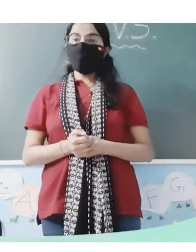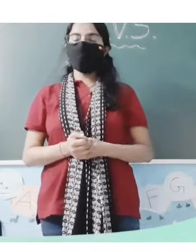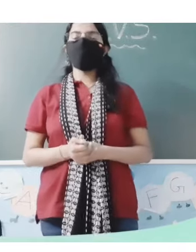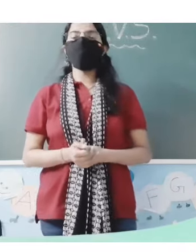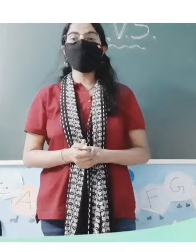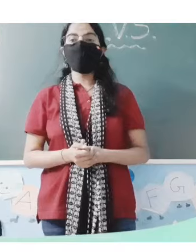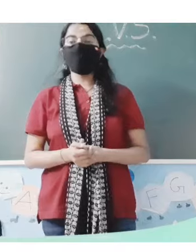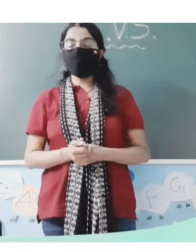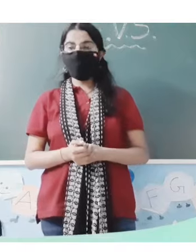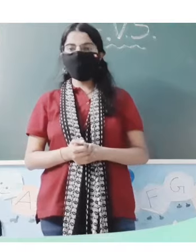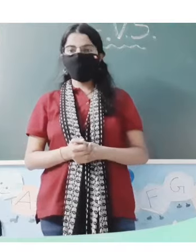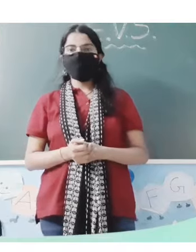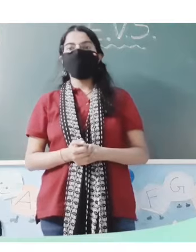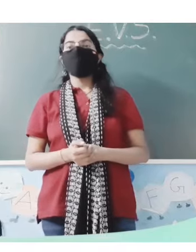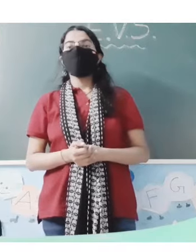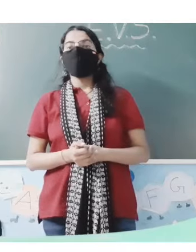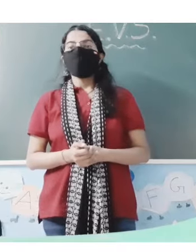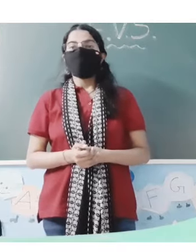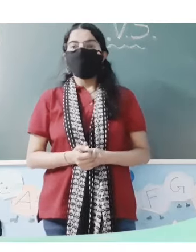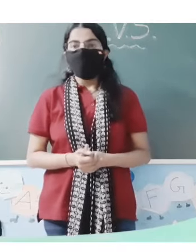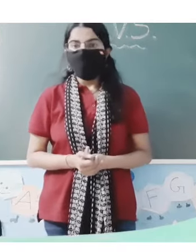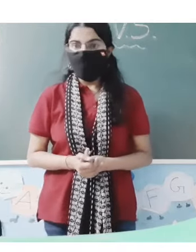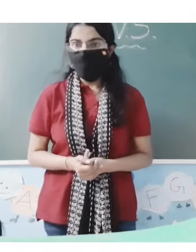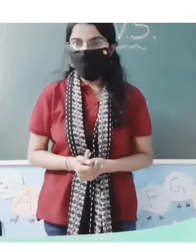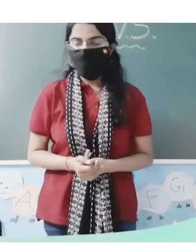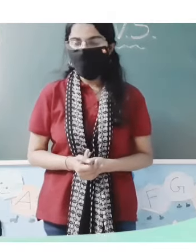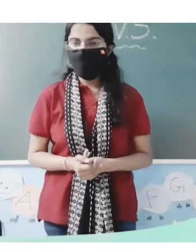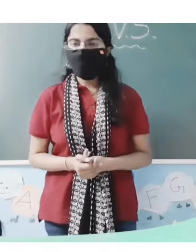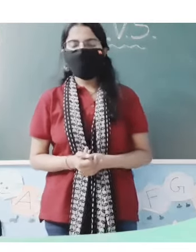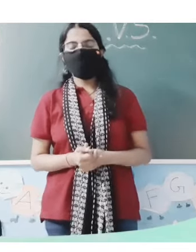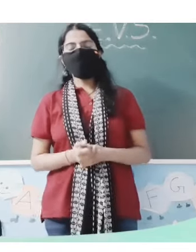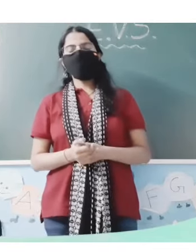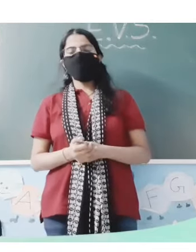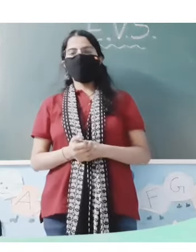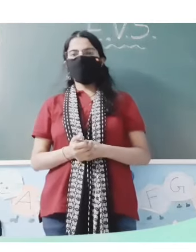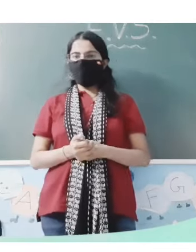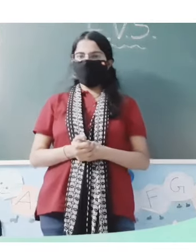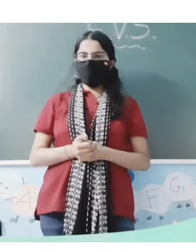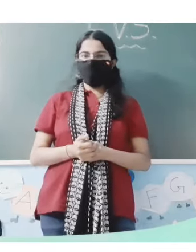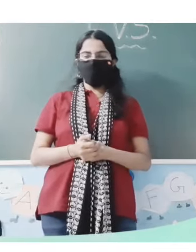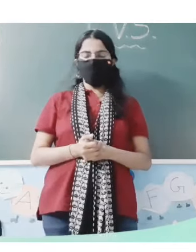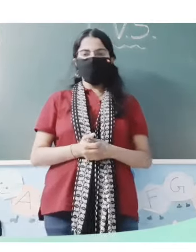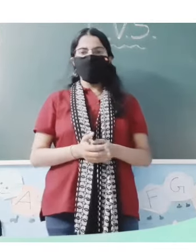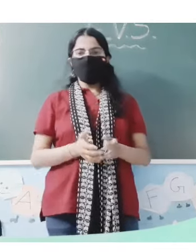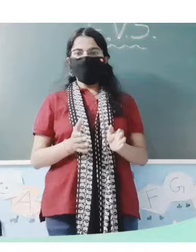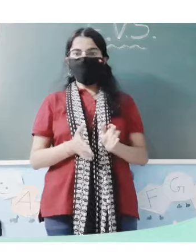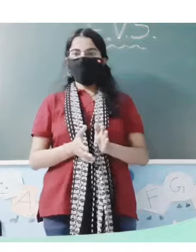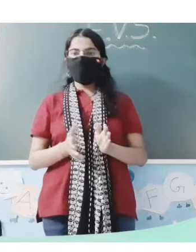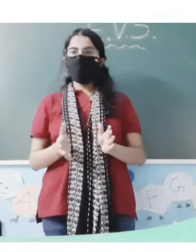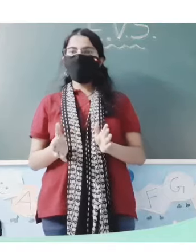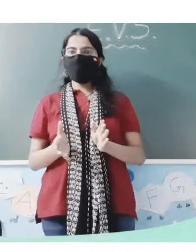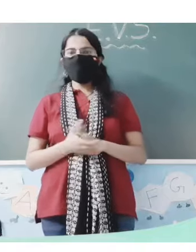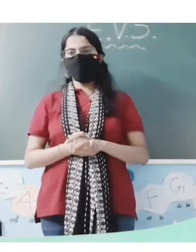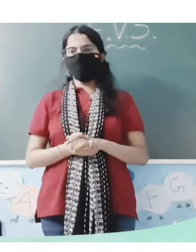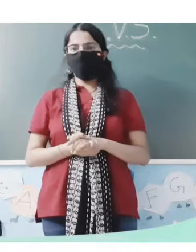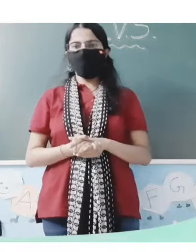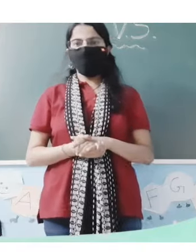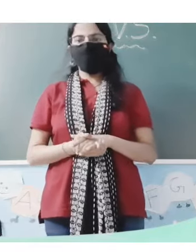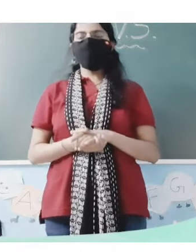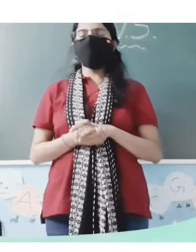going to revise days of the week and month of the year. First of all days of the week. Say